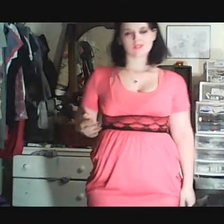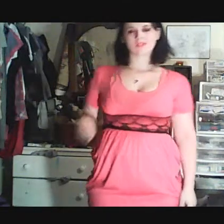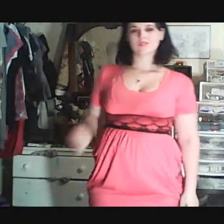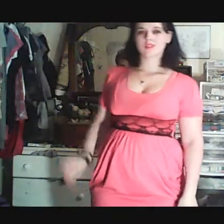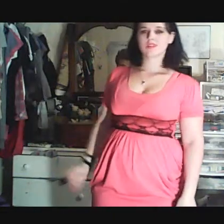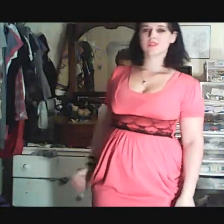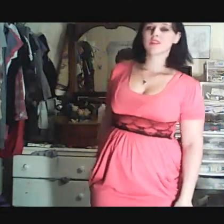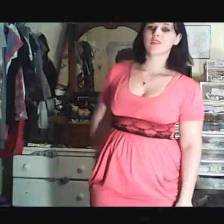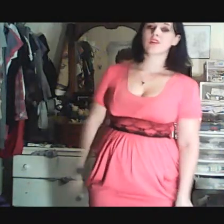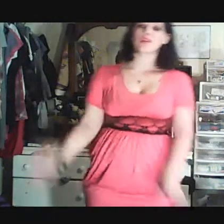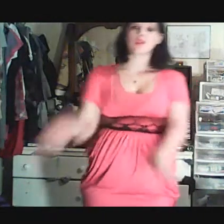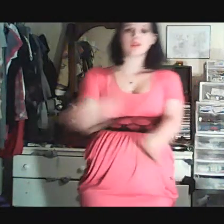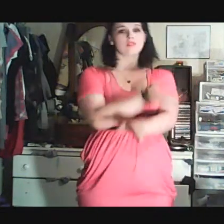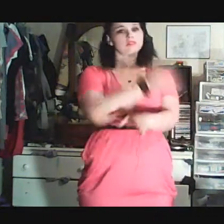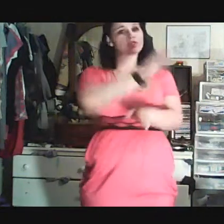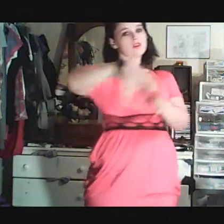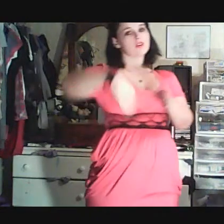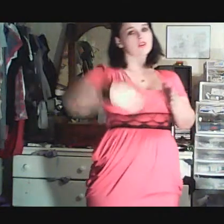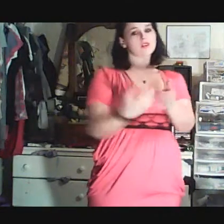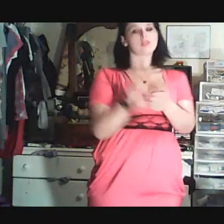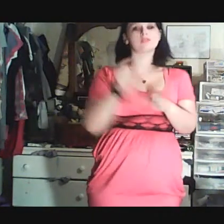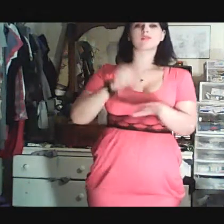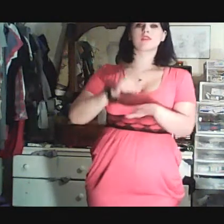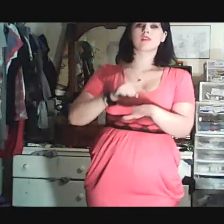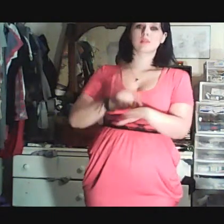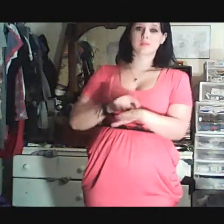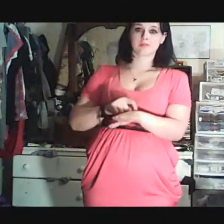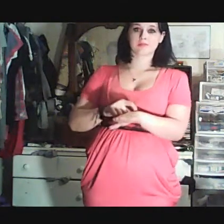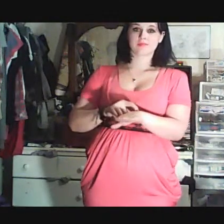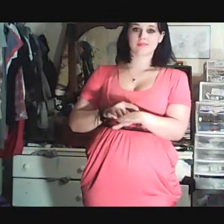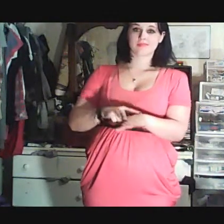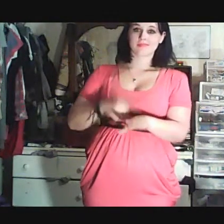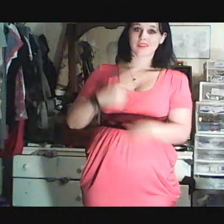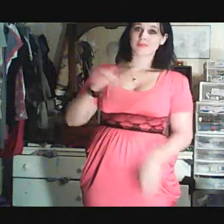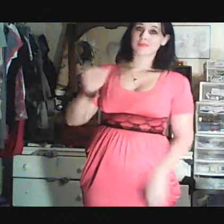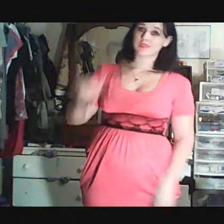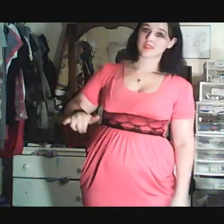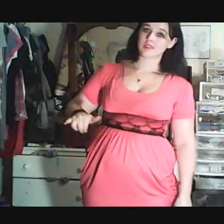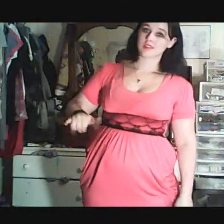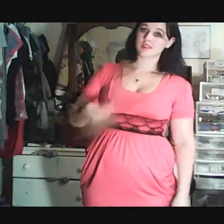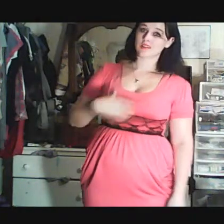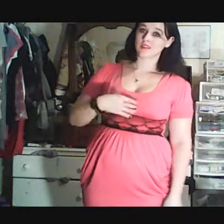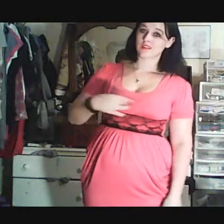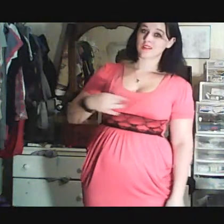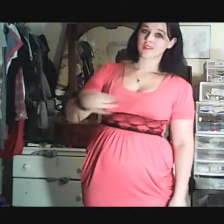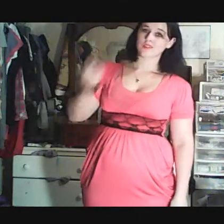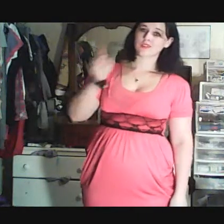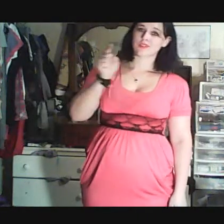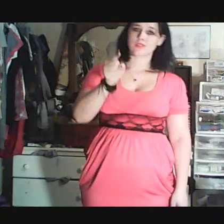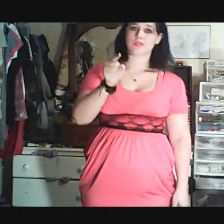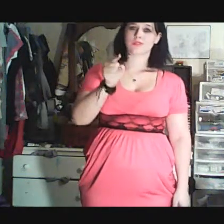at all. After all this time, I'm still into you.